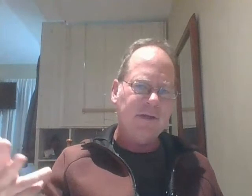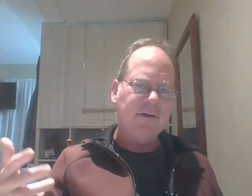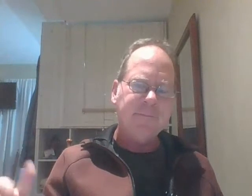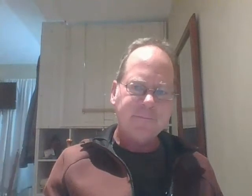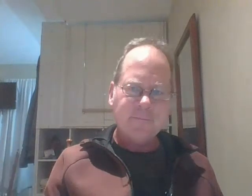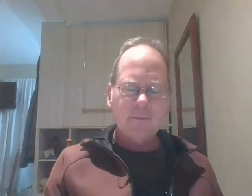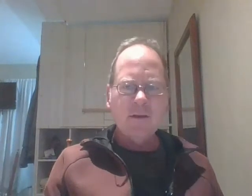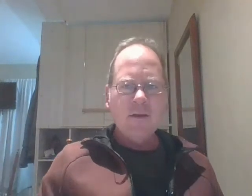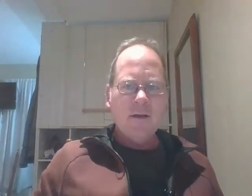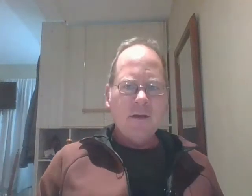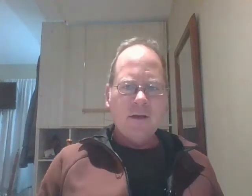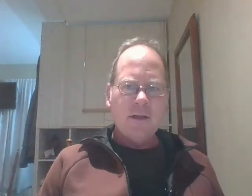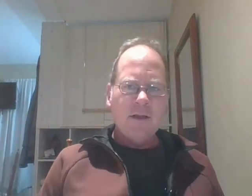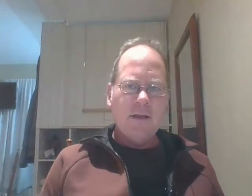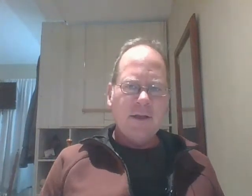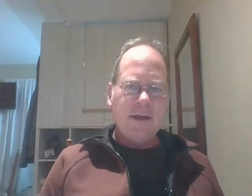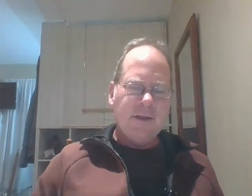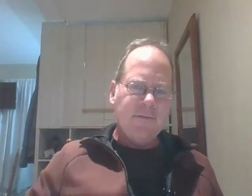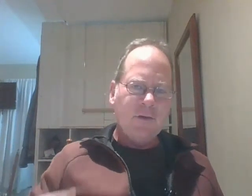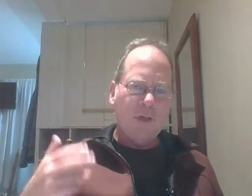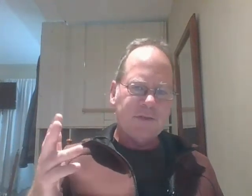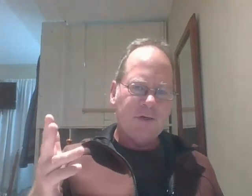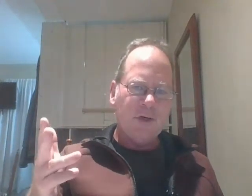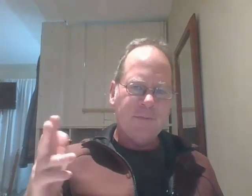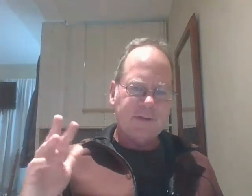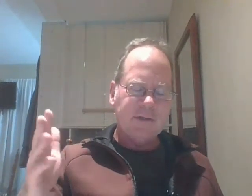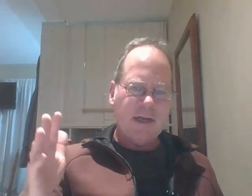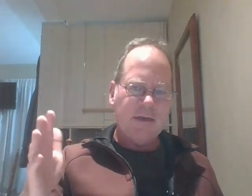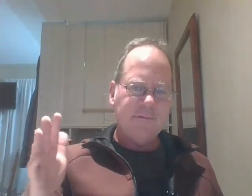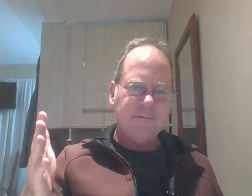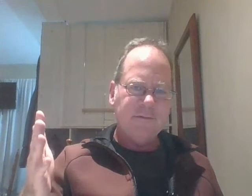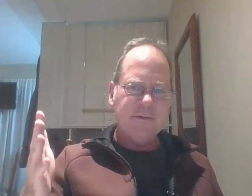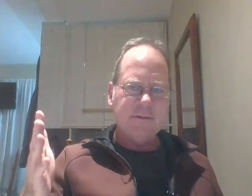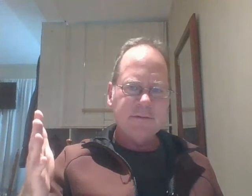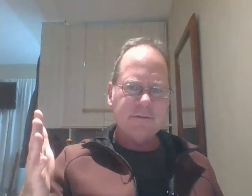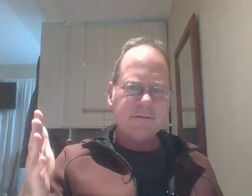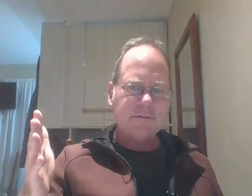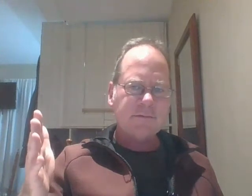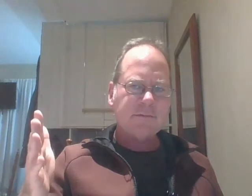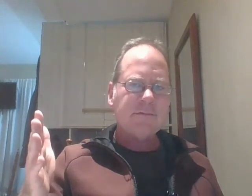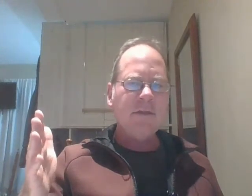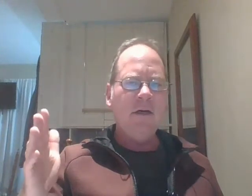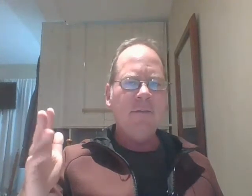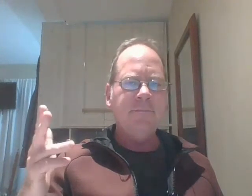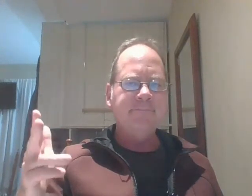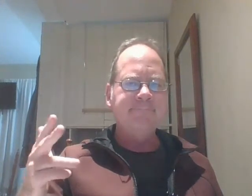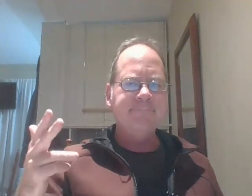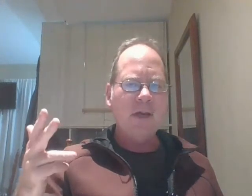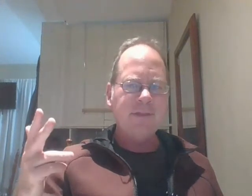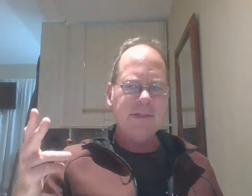now even in western europe there's kind of um i would say